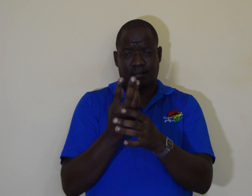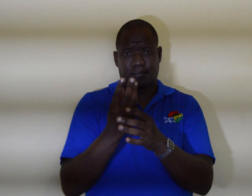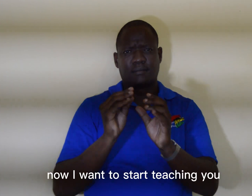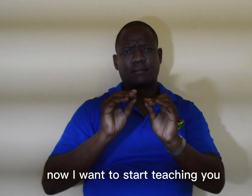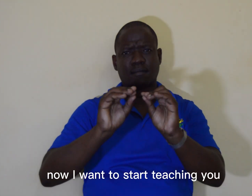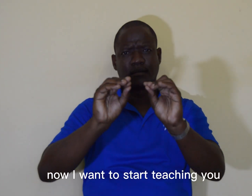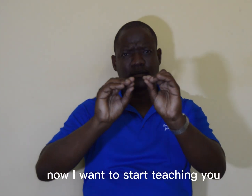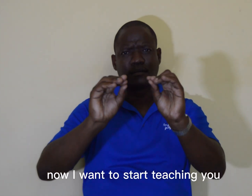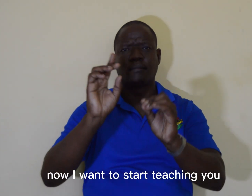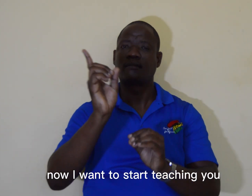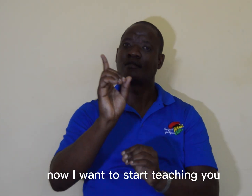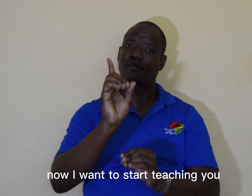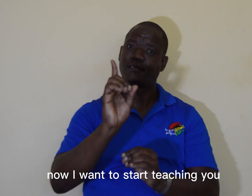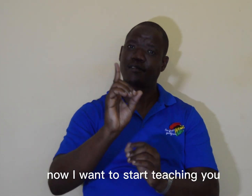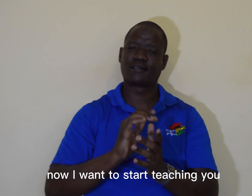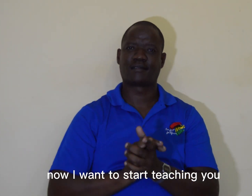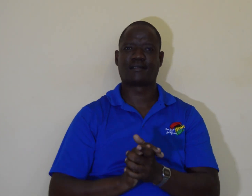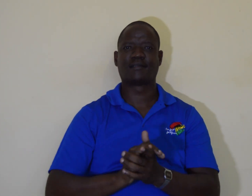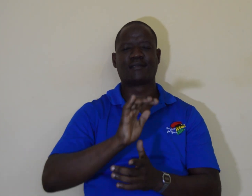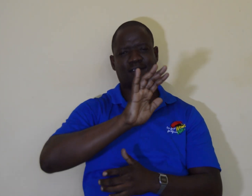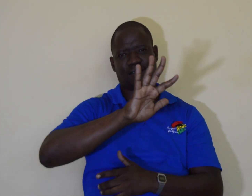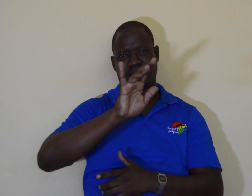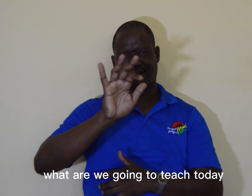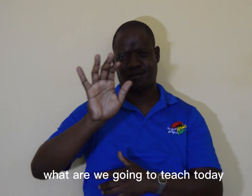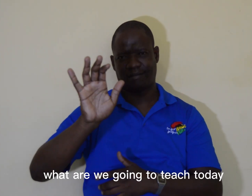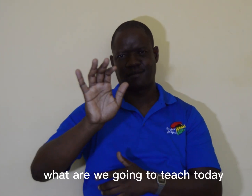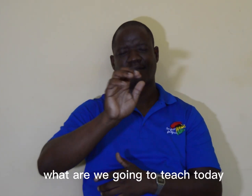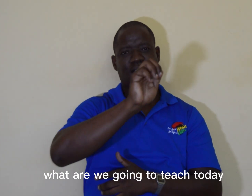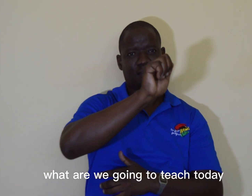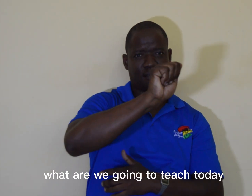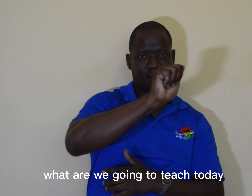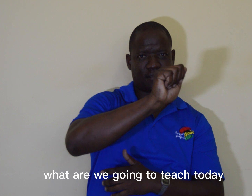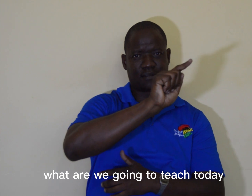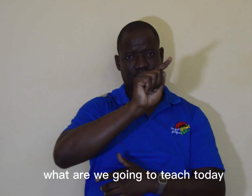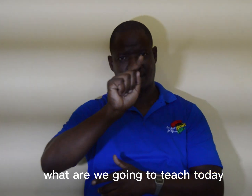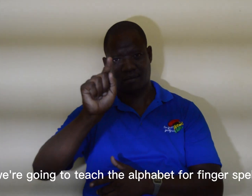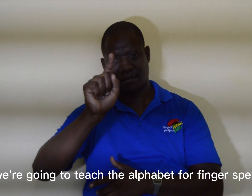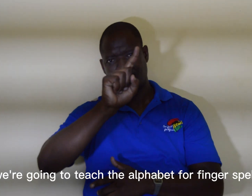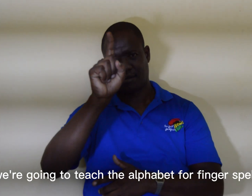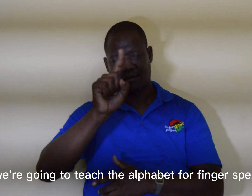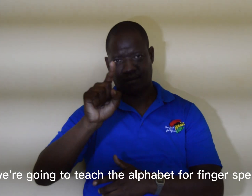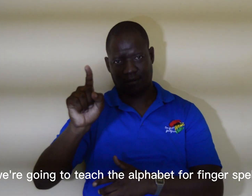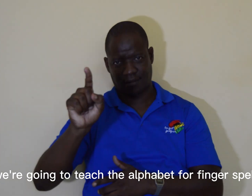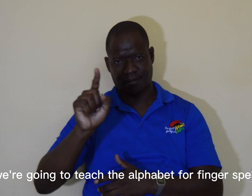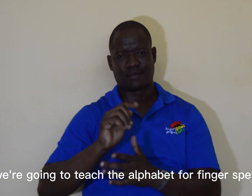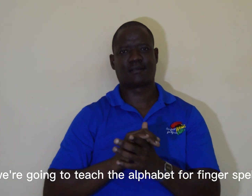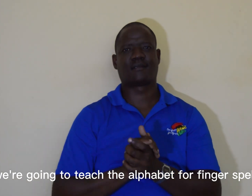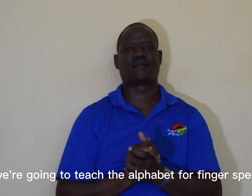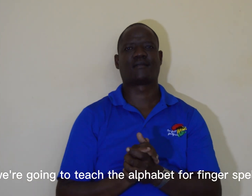Now I want to start teaching you. What are we going to teach? Today we're going to teach the alphabet for fingerspelling.